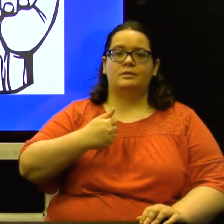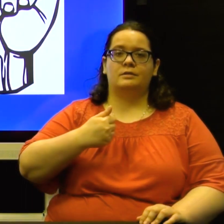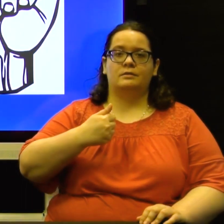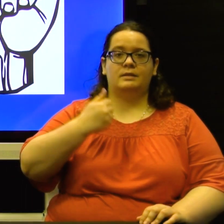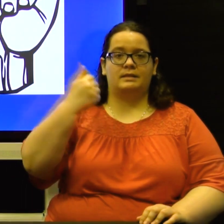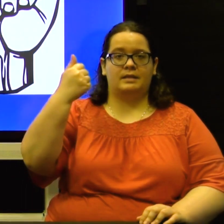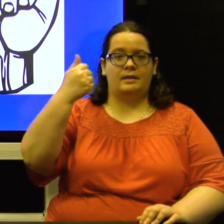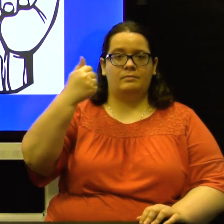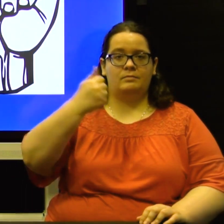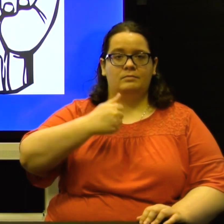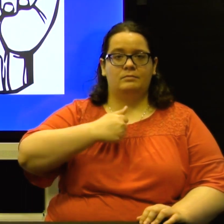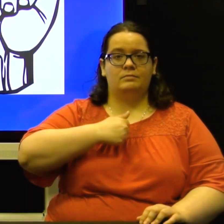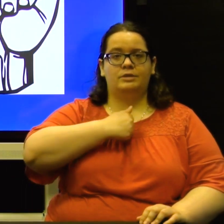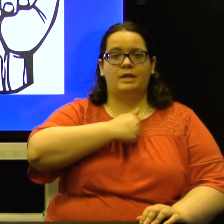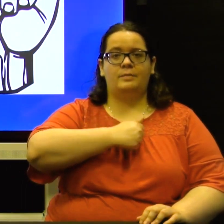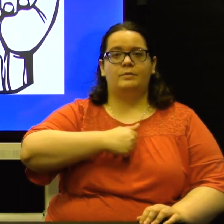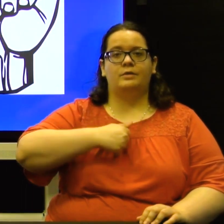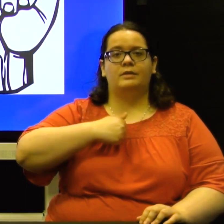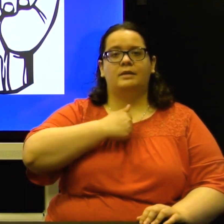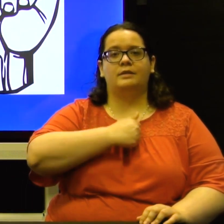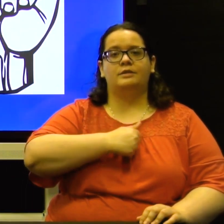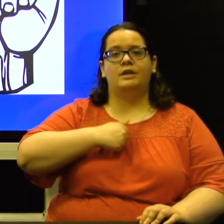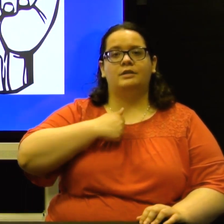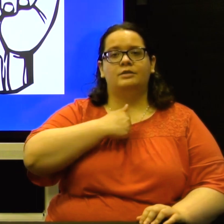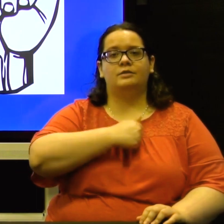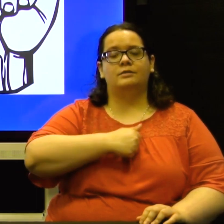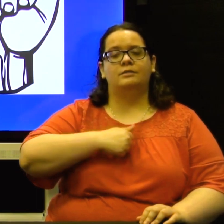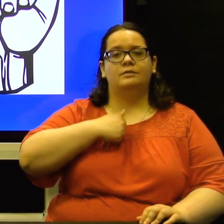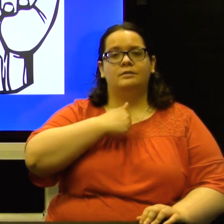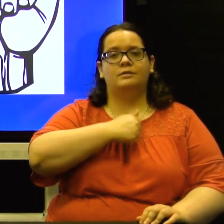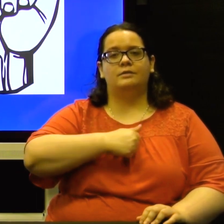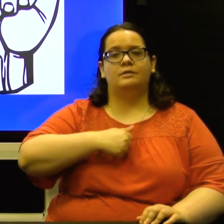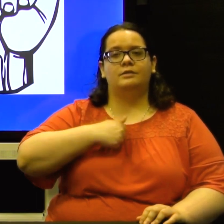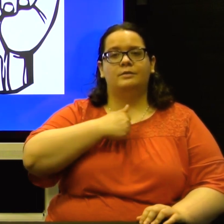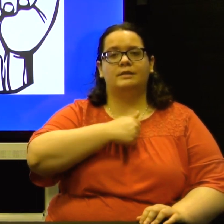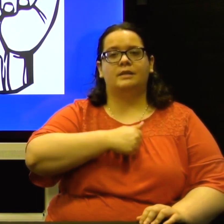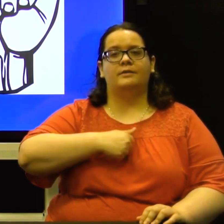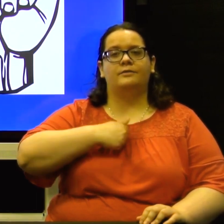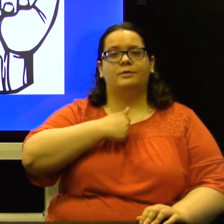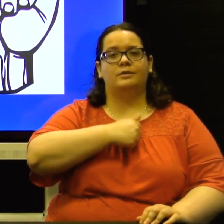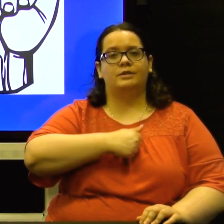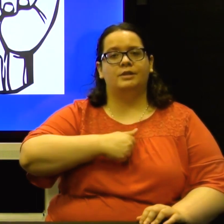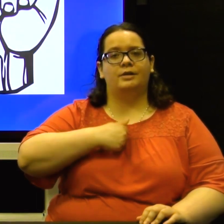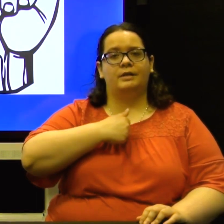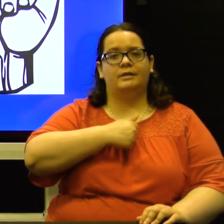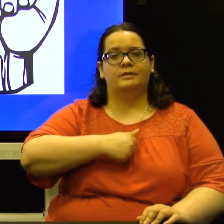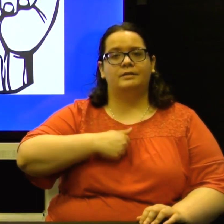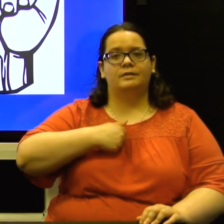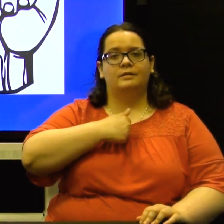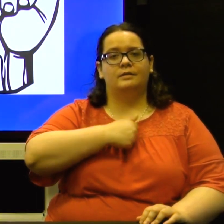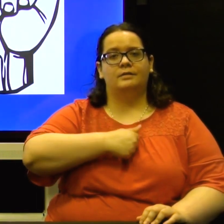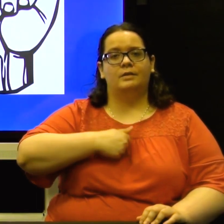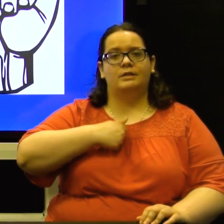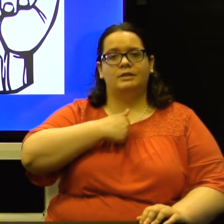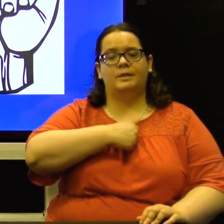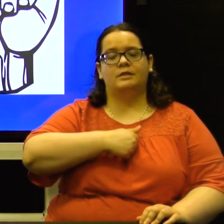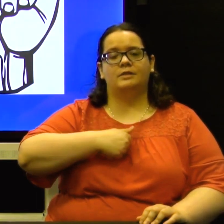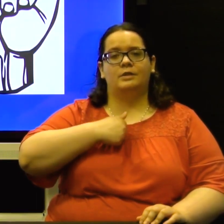the same shape. Notice nothing changed to do the sign for sorry. Or I just make a small